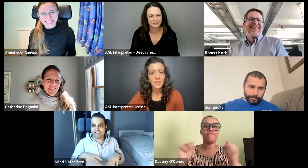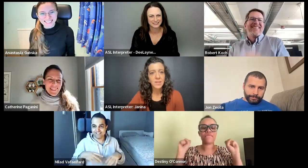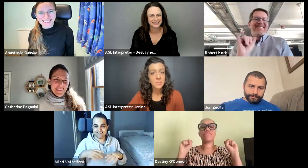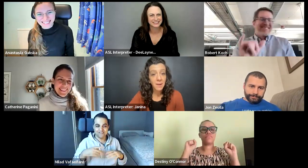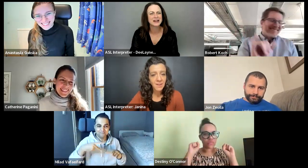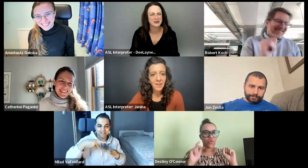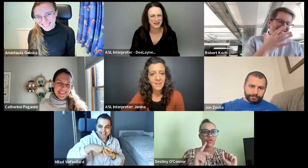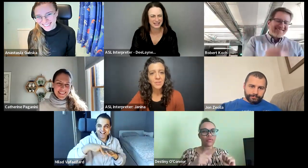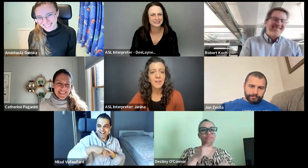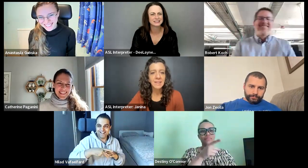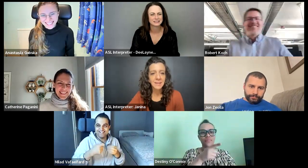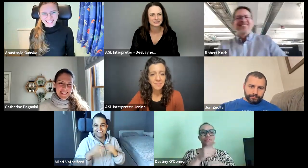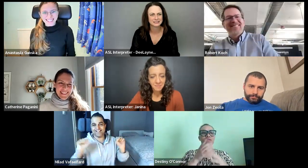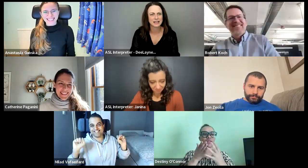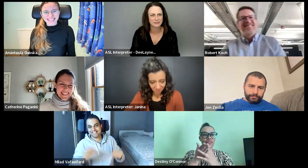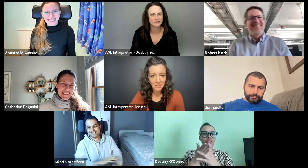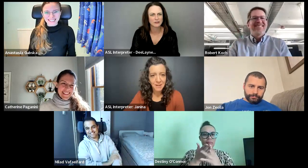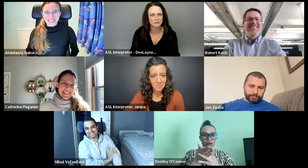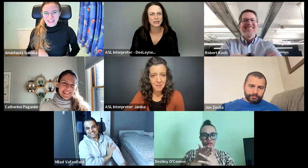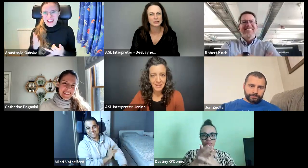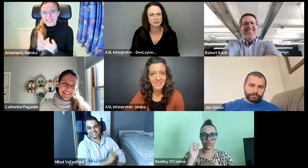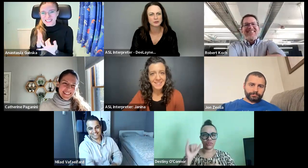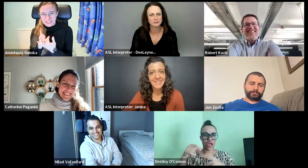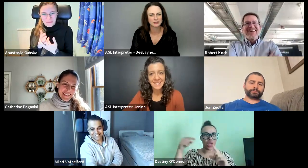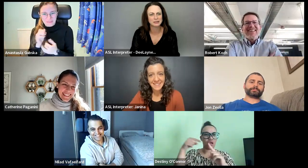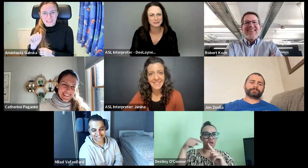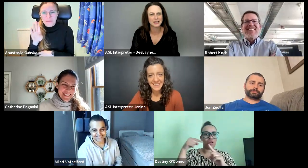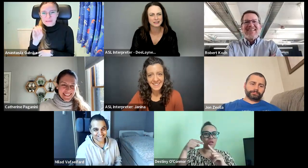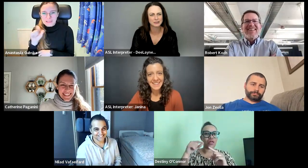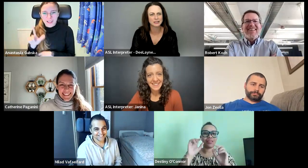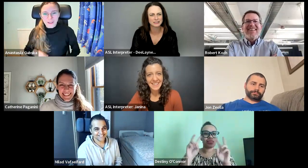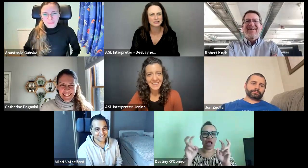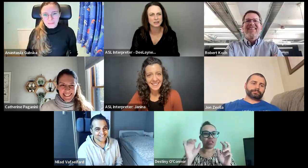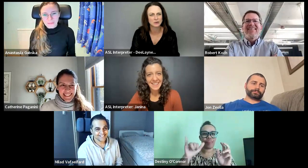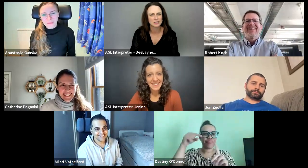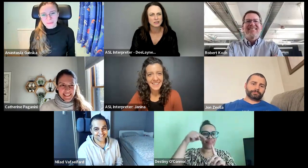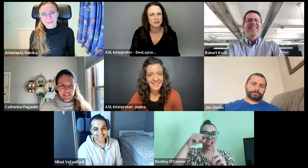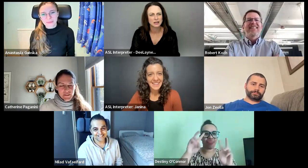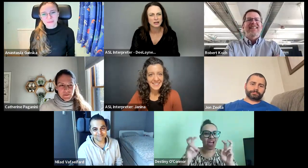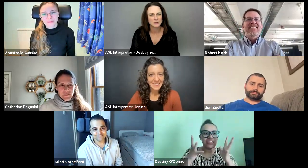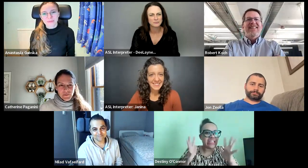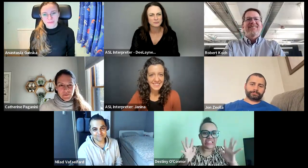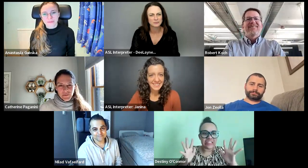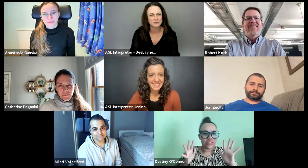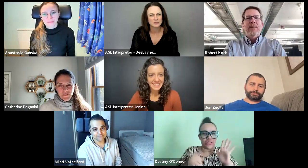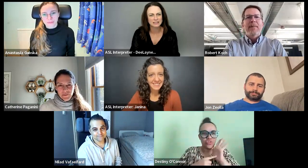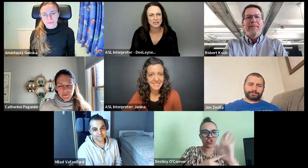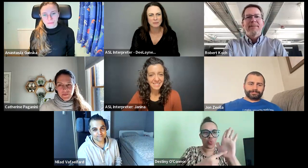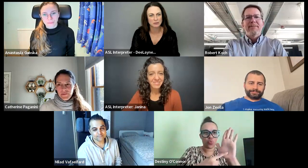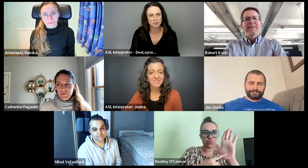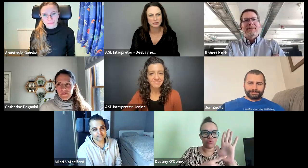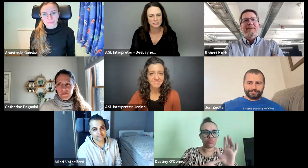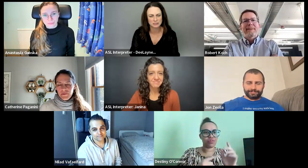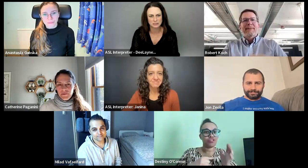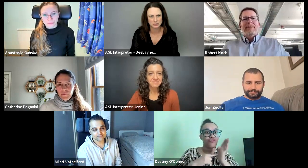So like there's a barrier and then you find the, like a, a breaking through and freedom. Got it. Okay. So, um, that